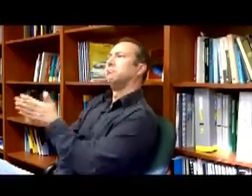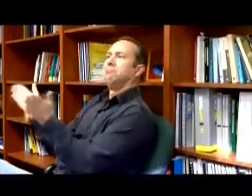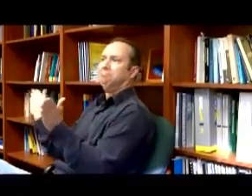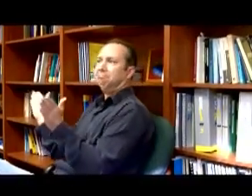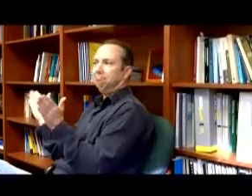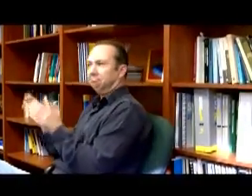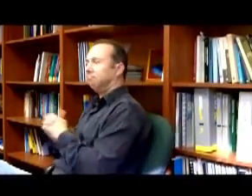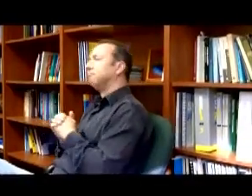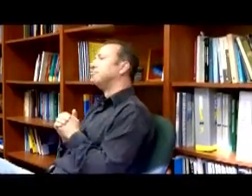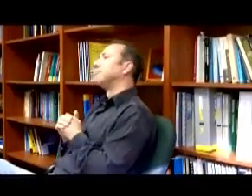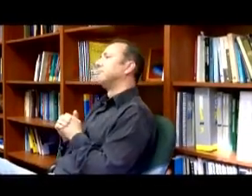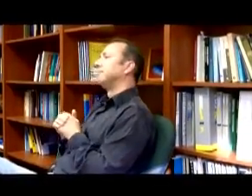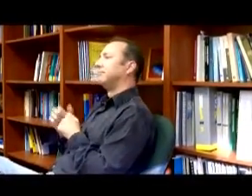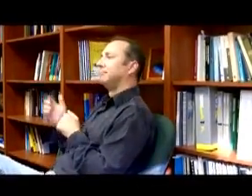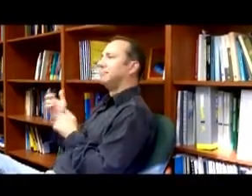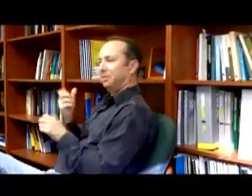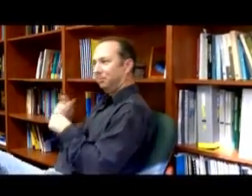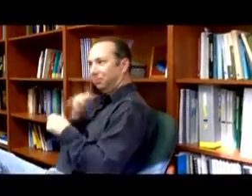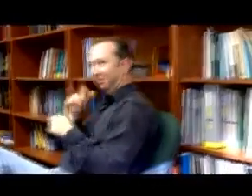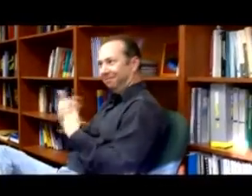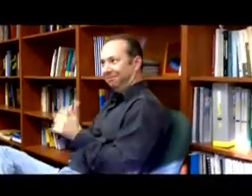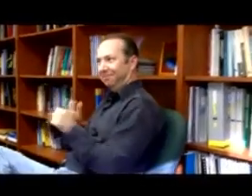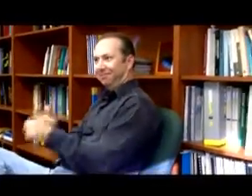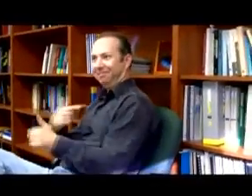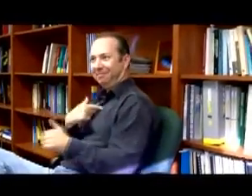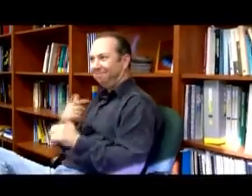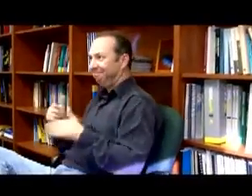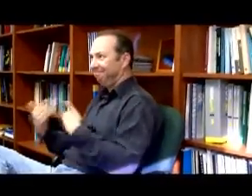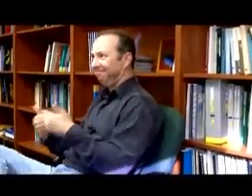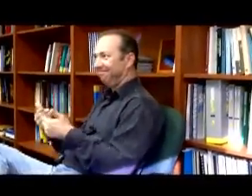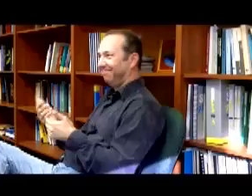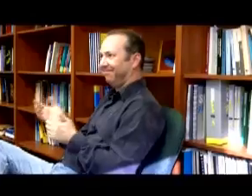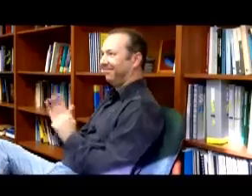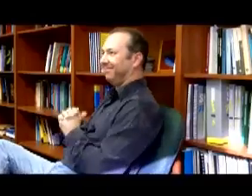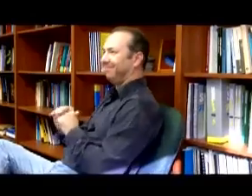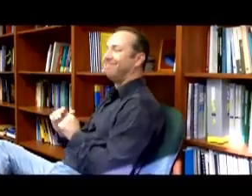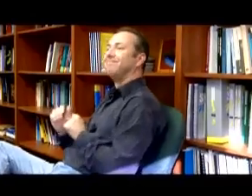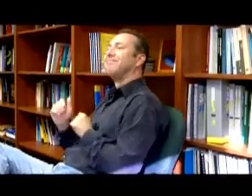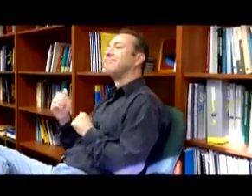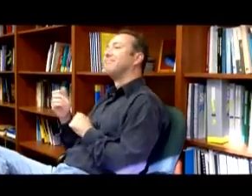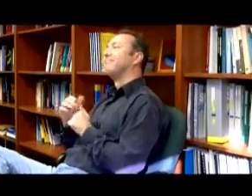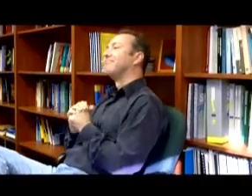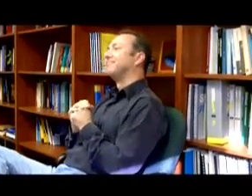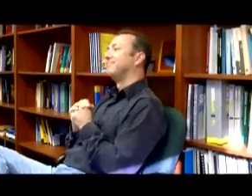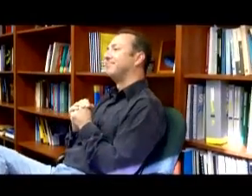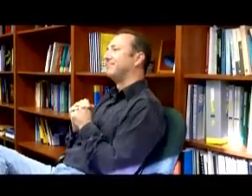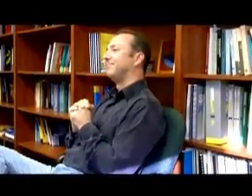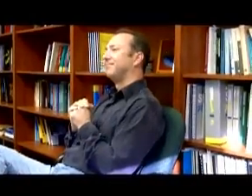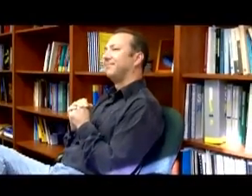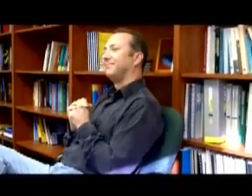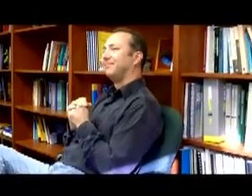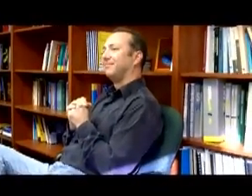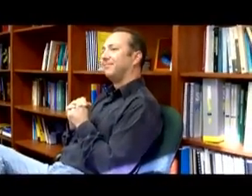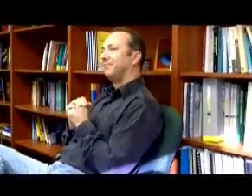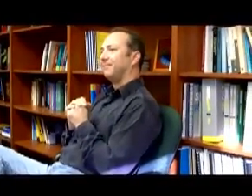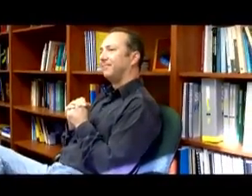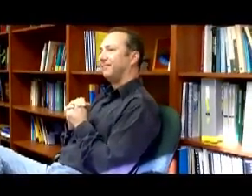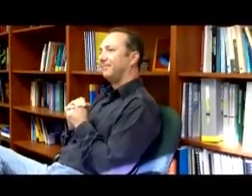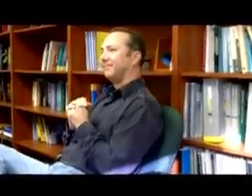on the right hemisphere. And that's broadly speaking again. Is this going okay? Yeah, and we understand, don't we, that